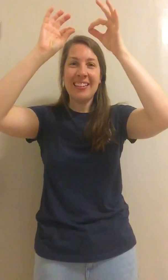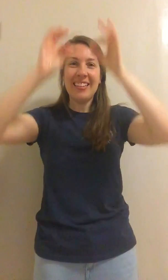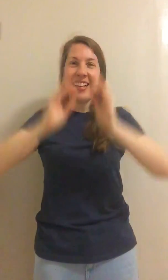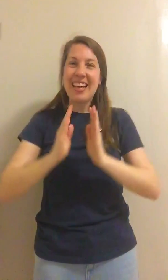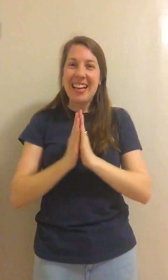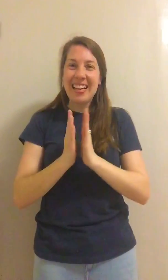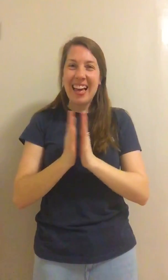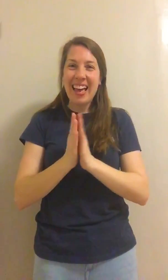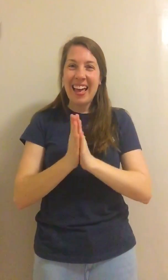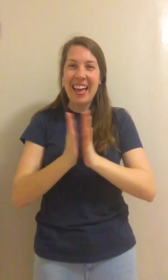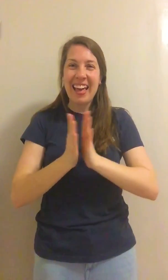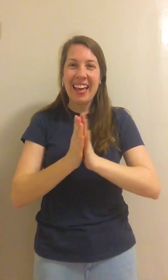Yay!